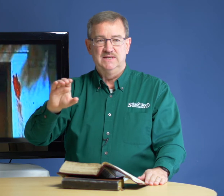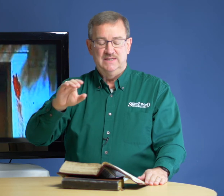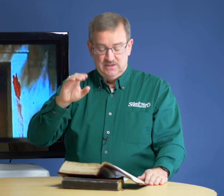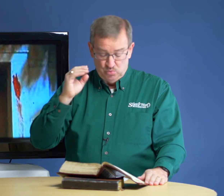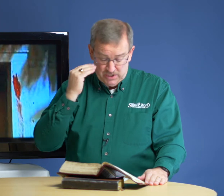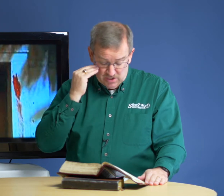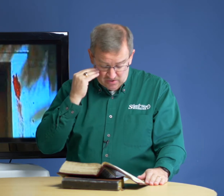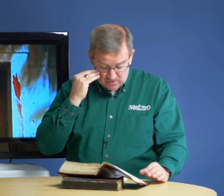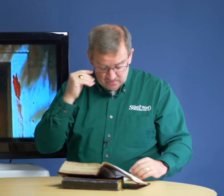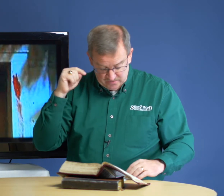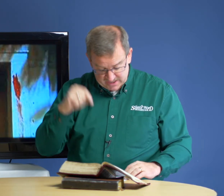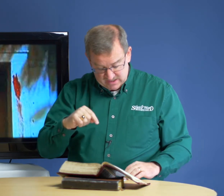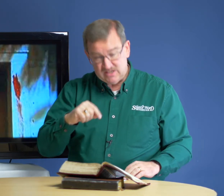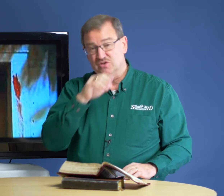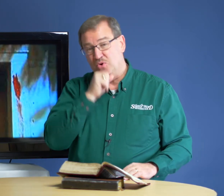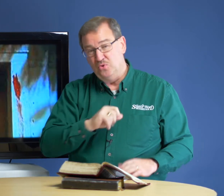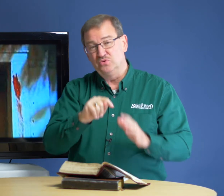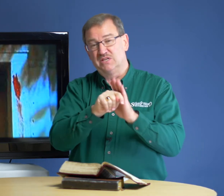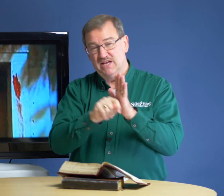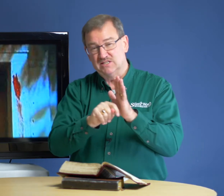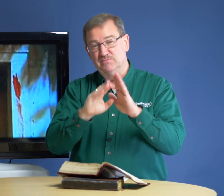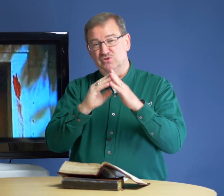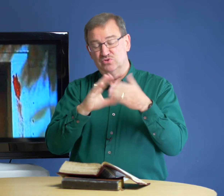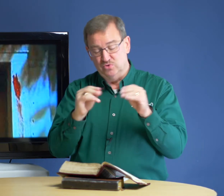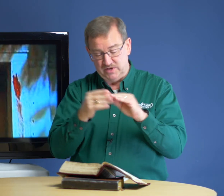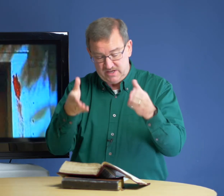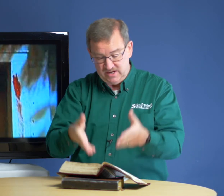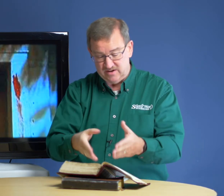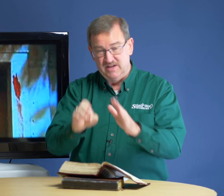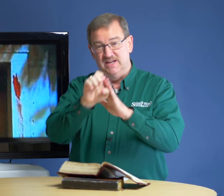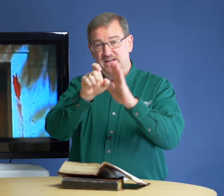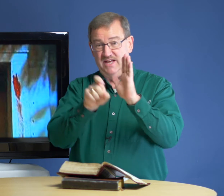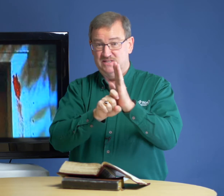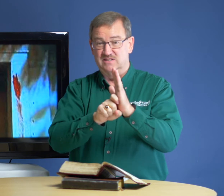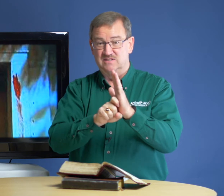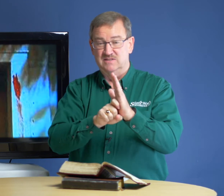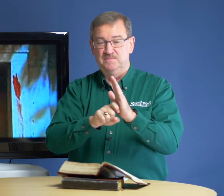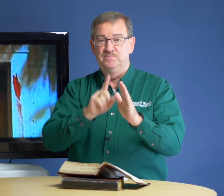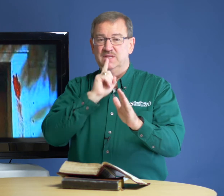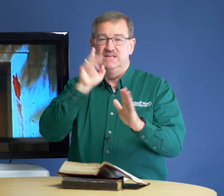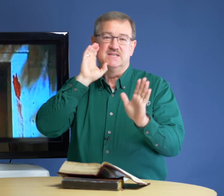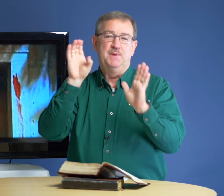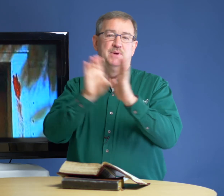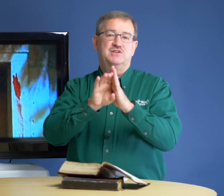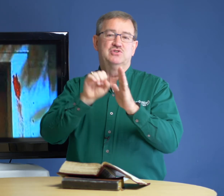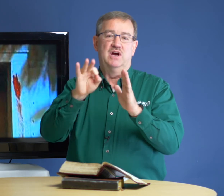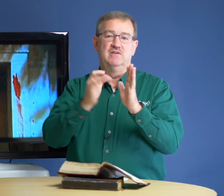We know that this Old Testament story here in Exodus is a picture of